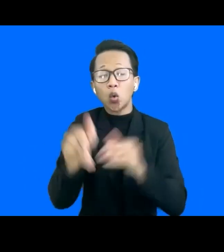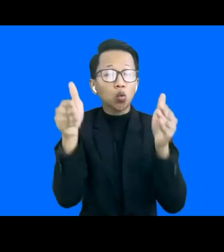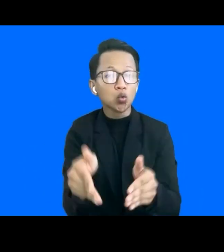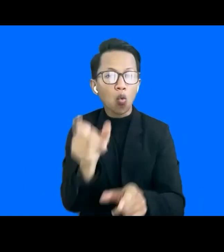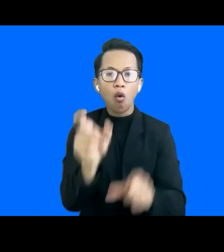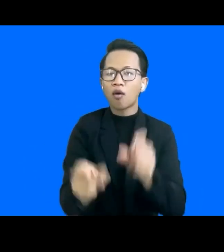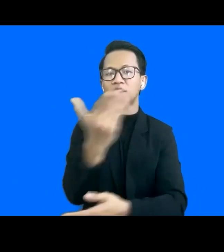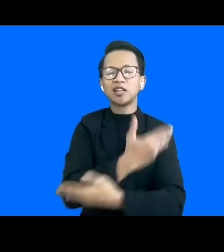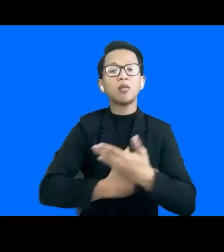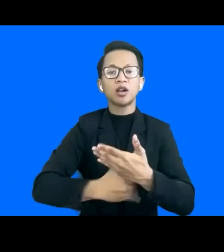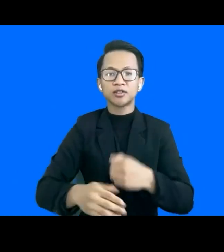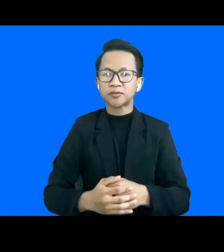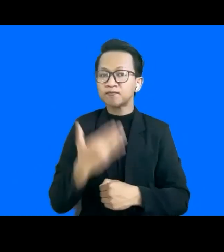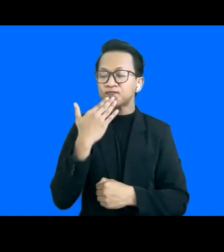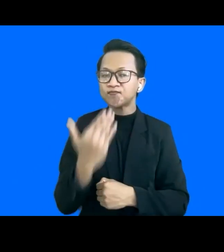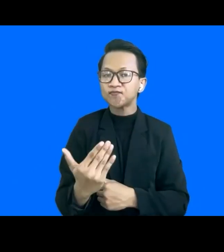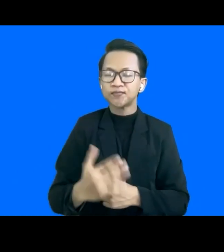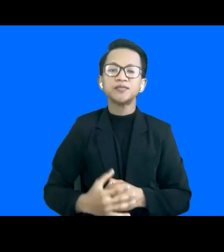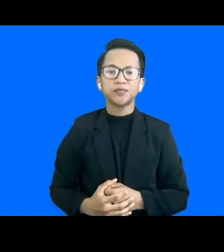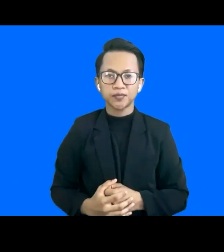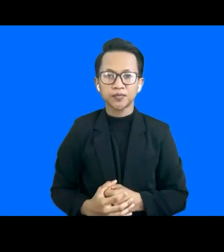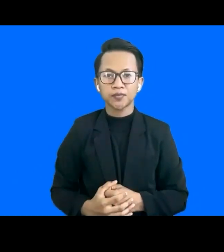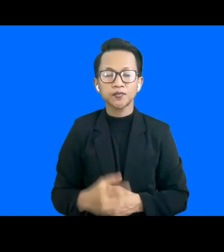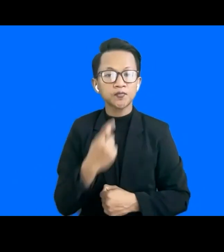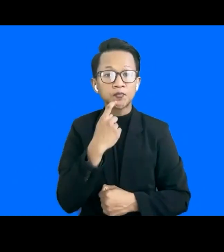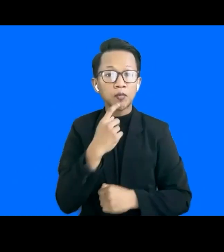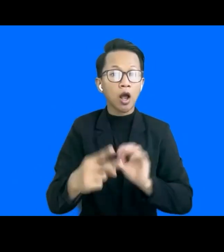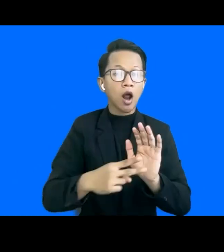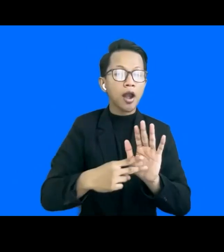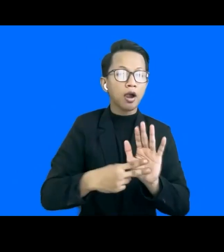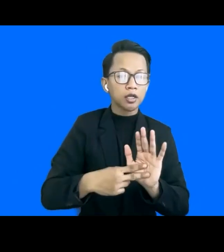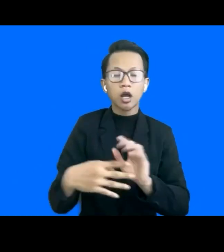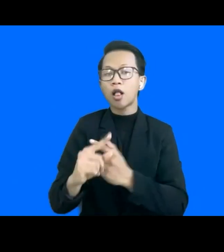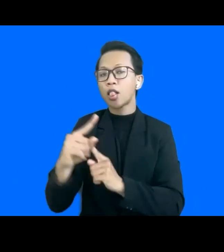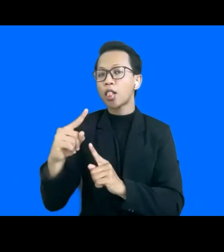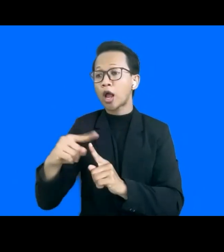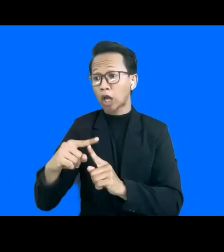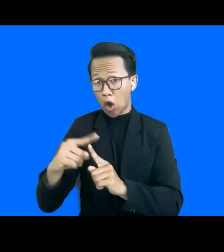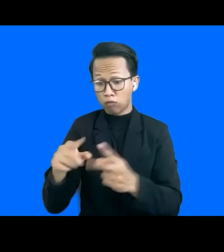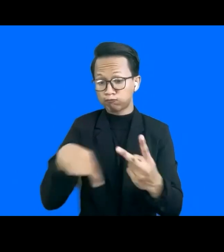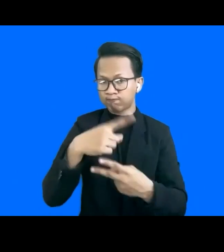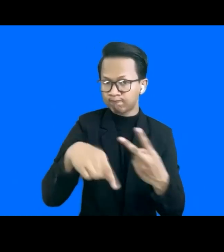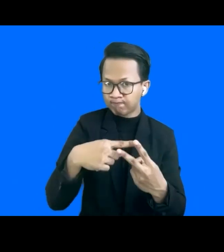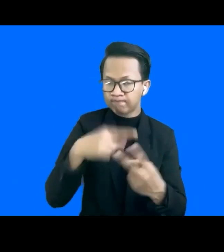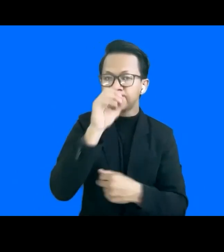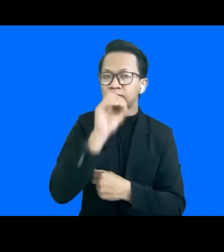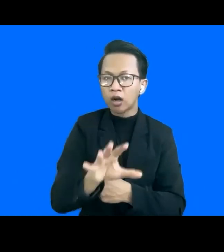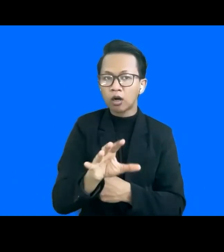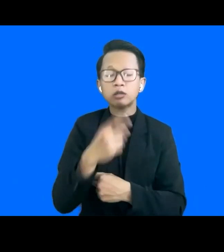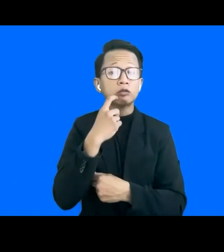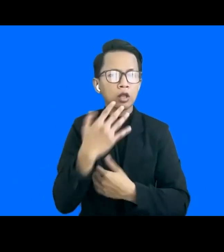Thank you, Tanchano. So both Nilas and Tanchano also highlight the lack of